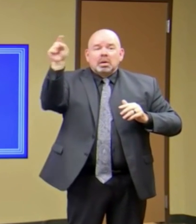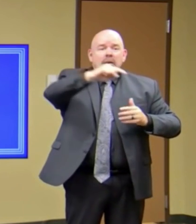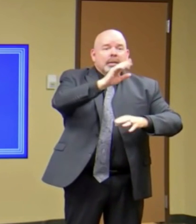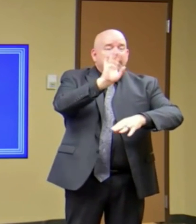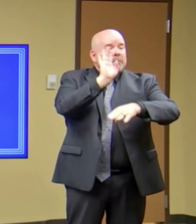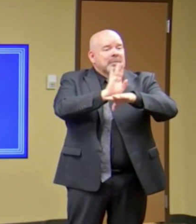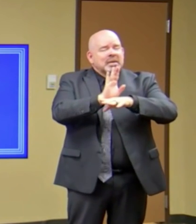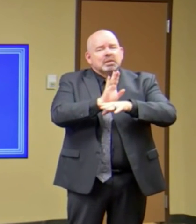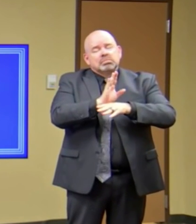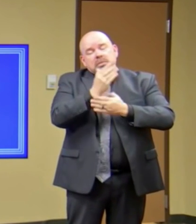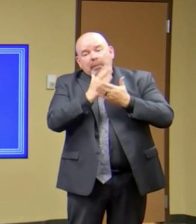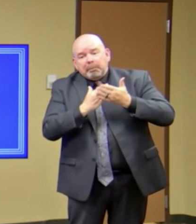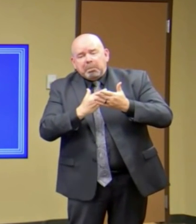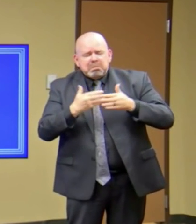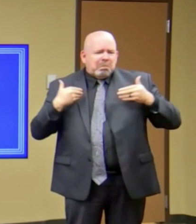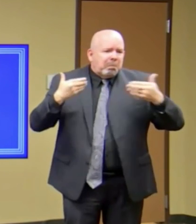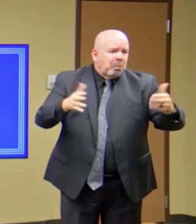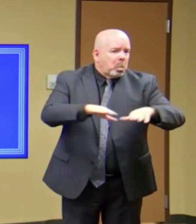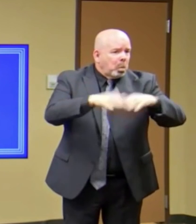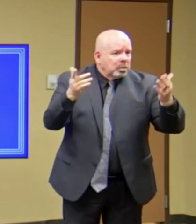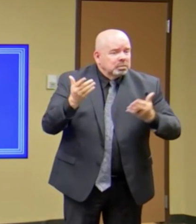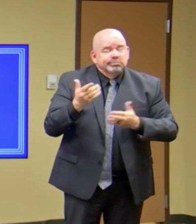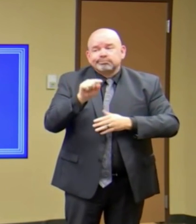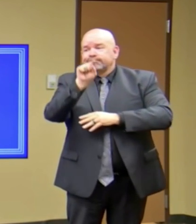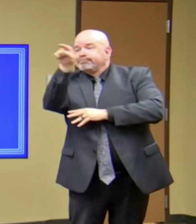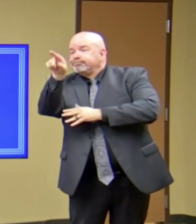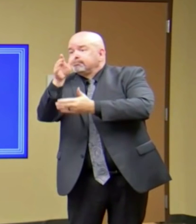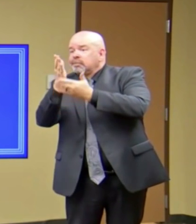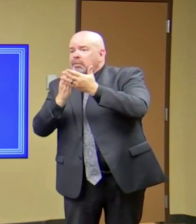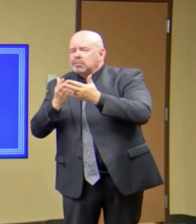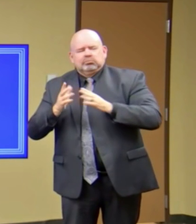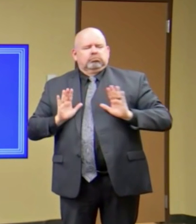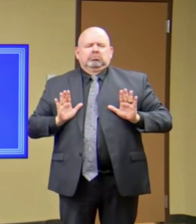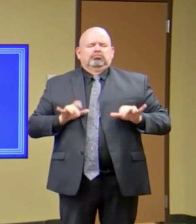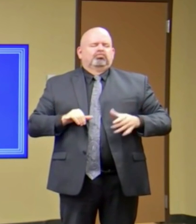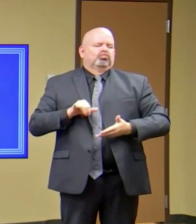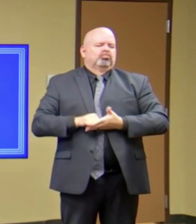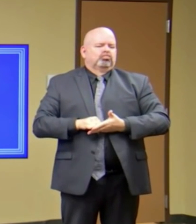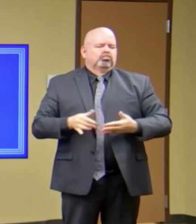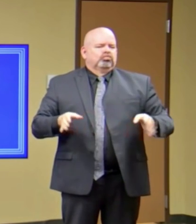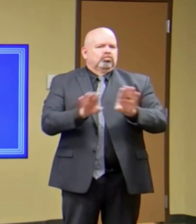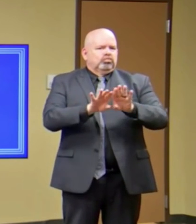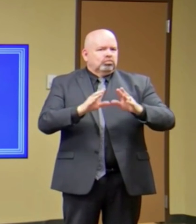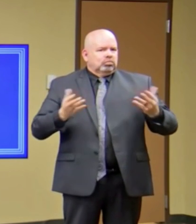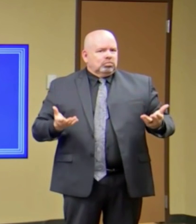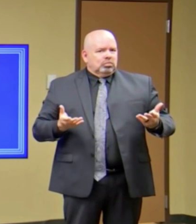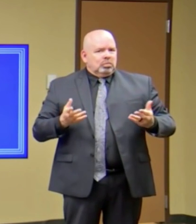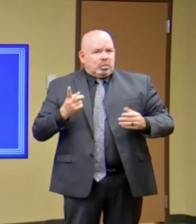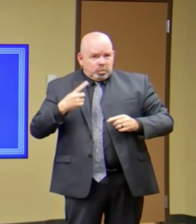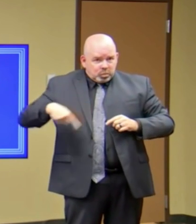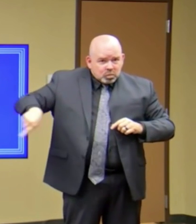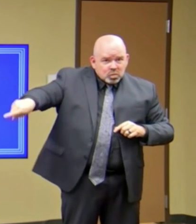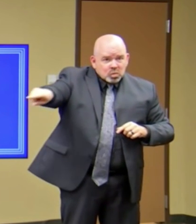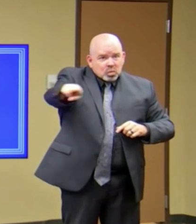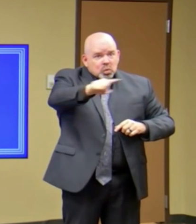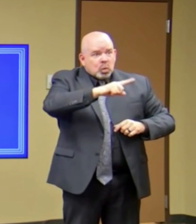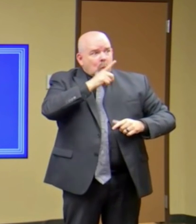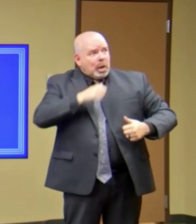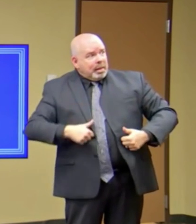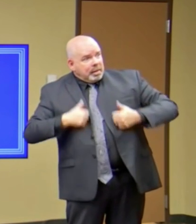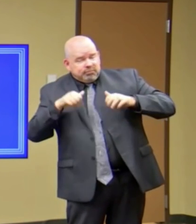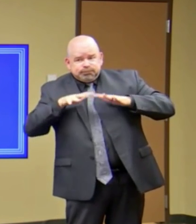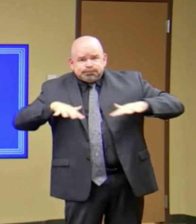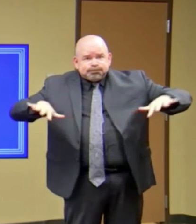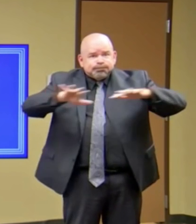it may be perfectly okay for them to open. But you're going to have to now be in the position of making